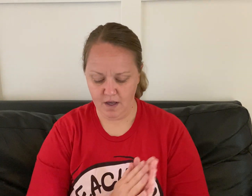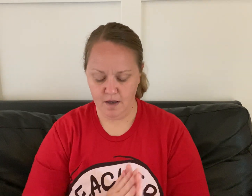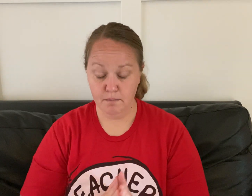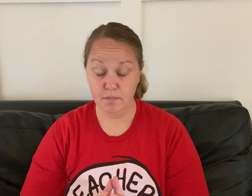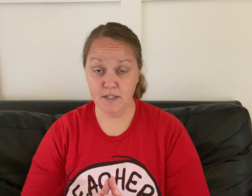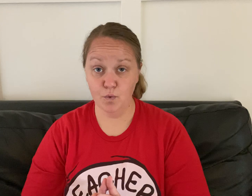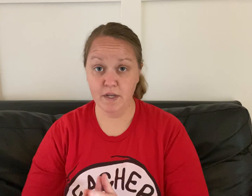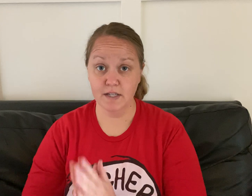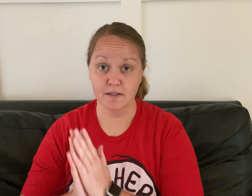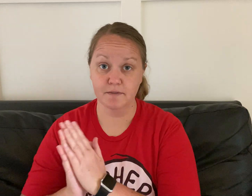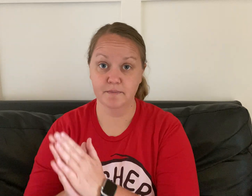between between